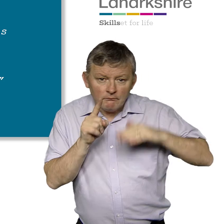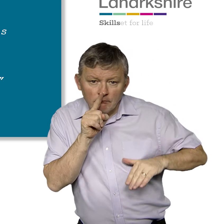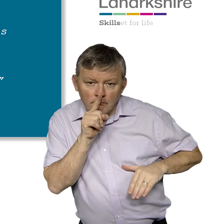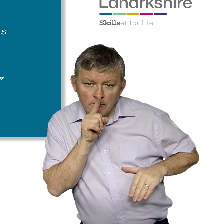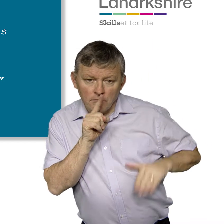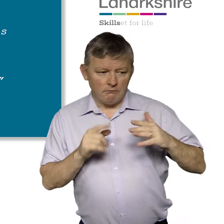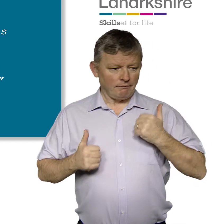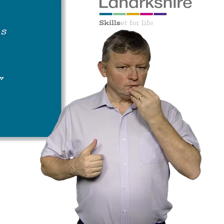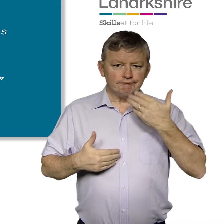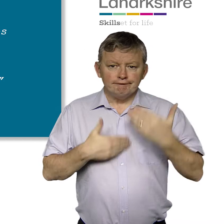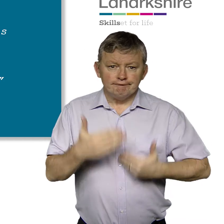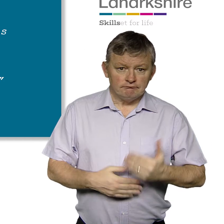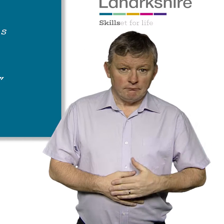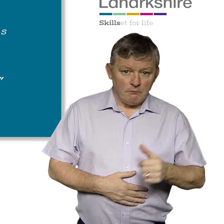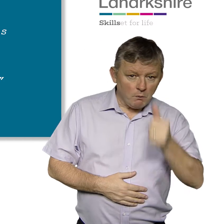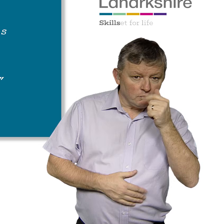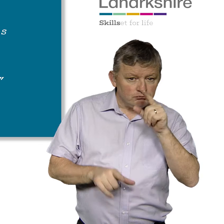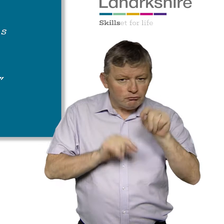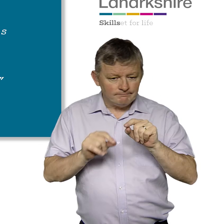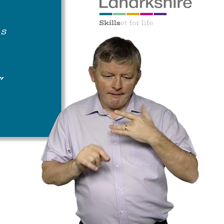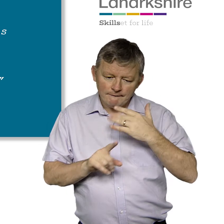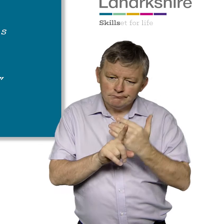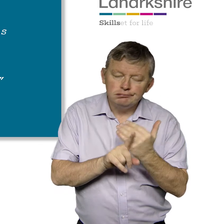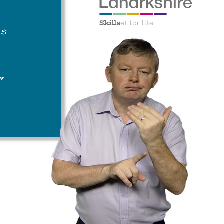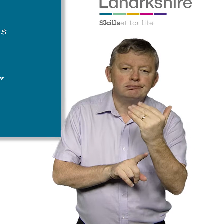and to make informed choices at every stage of their lives